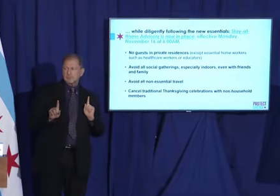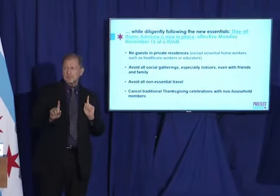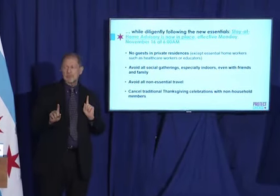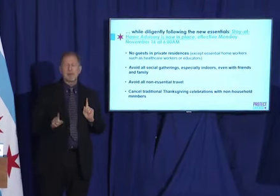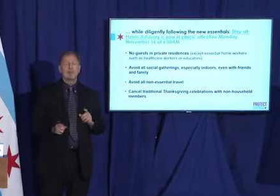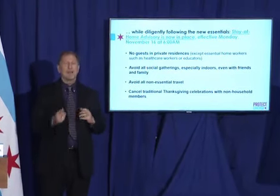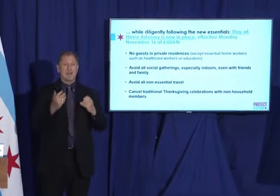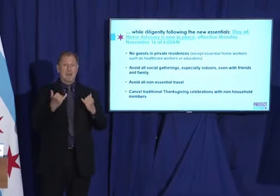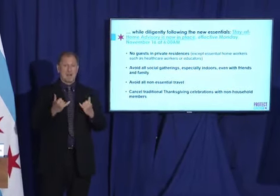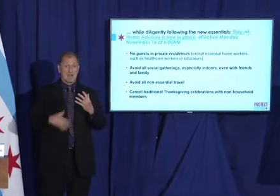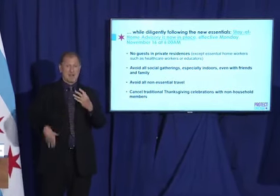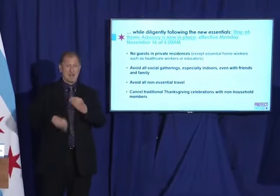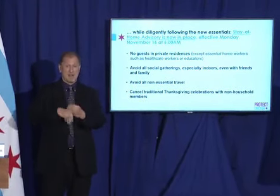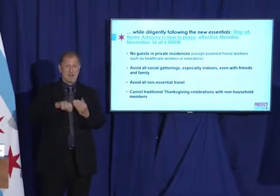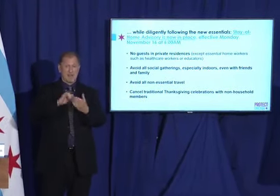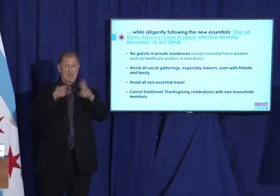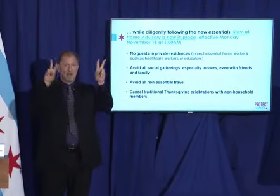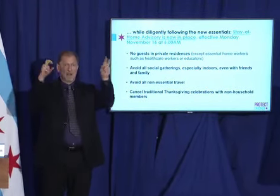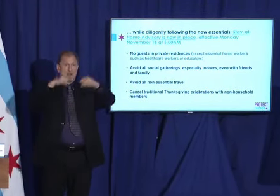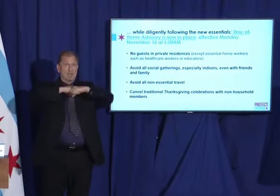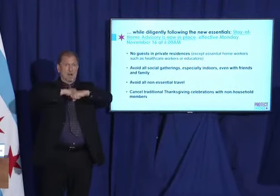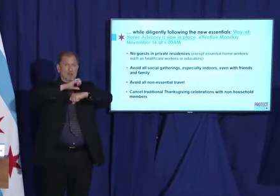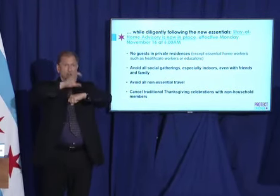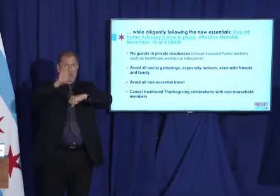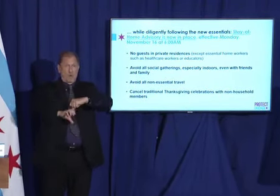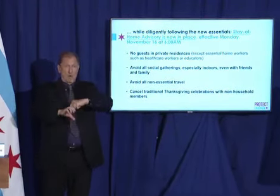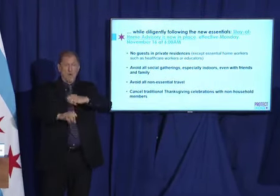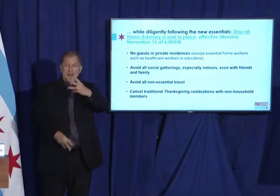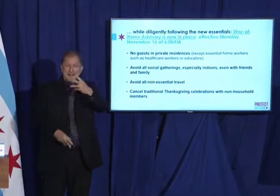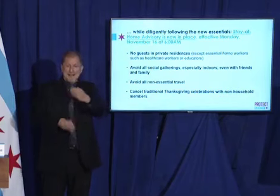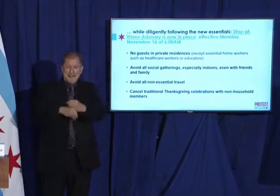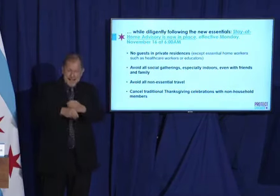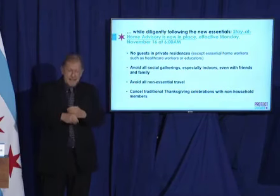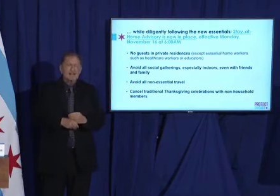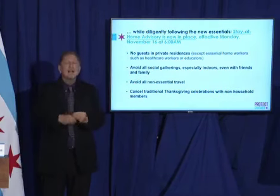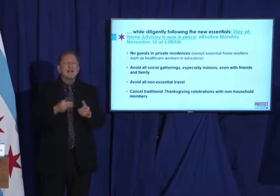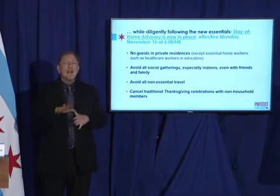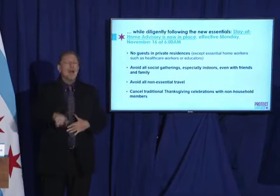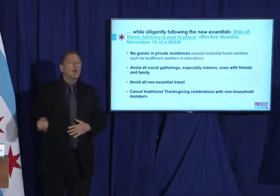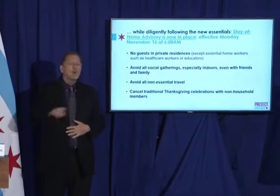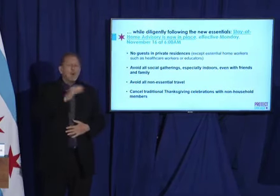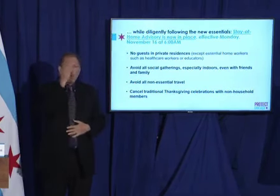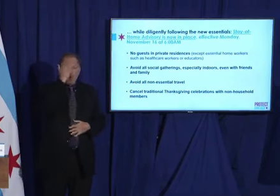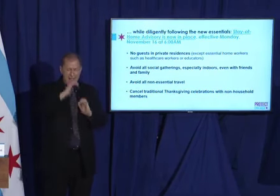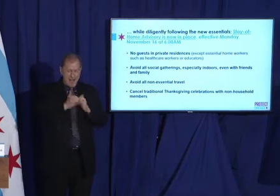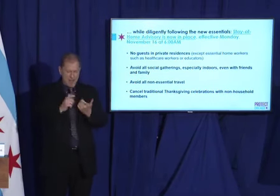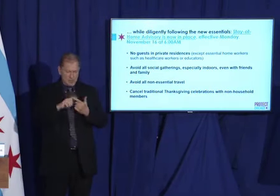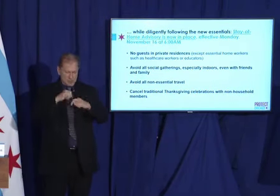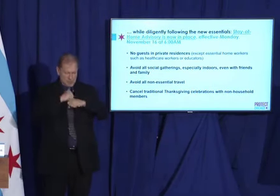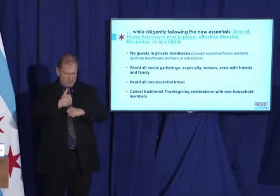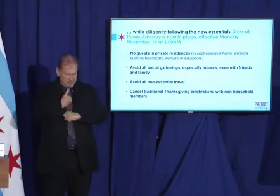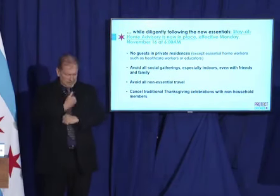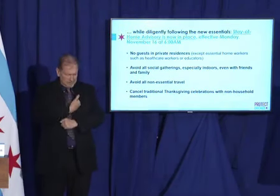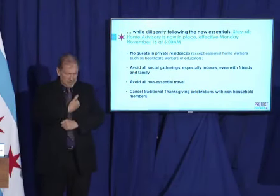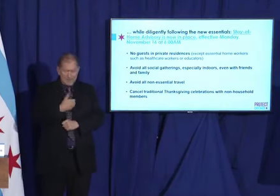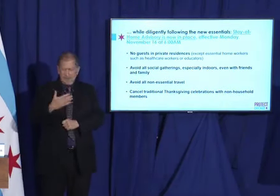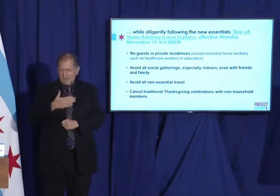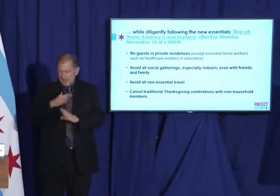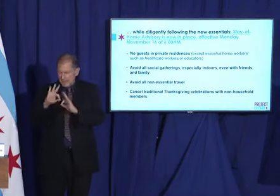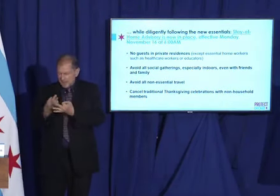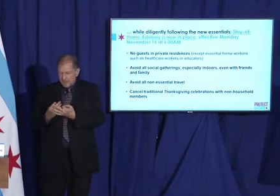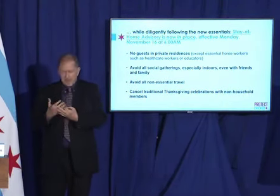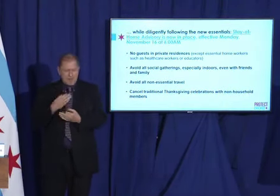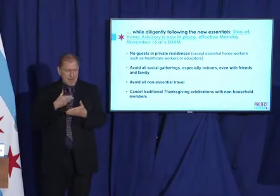adding new steps to that list so that you will have the tools that you need to protect yourself, your family, and your entire